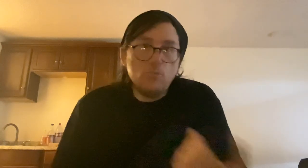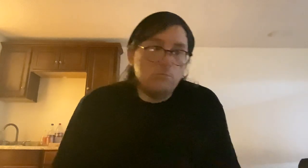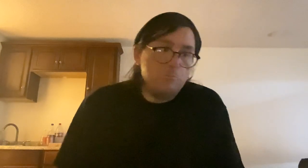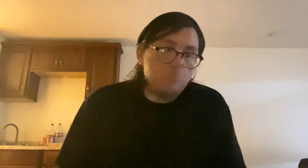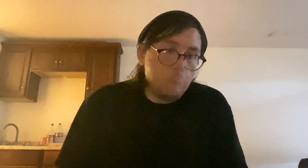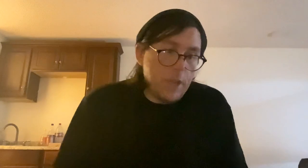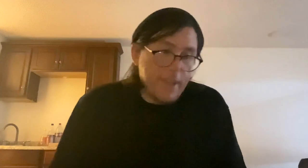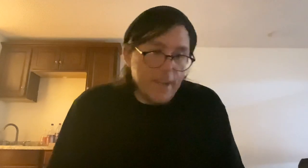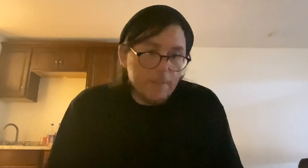will be, um,